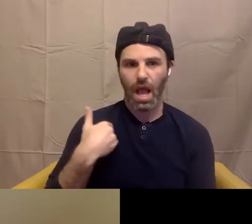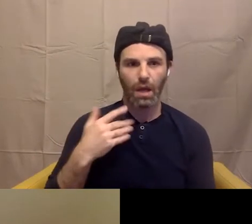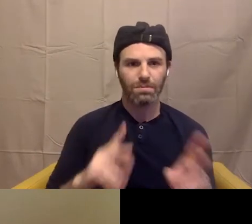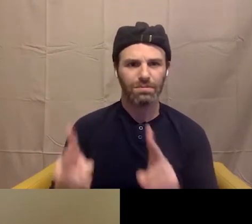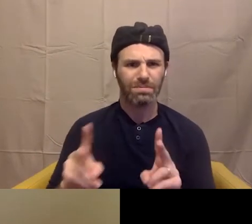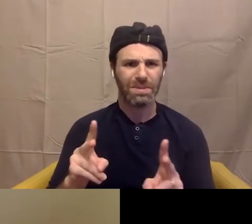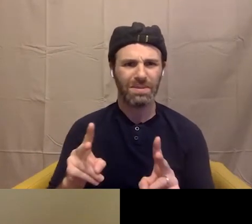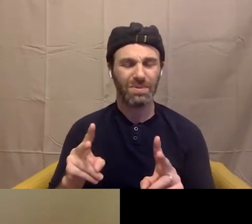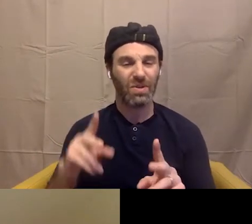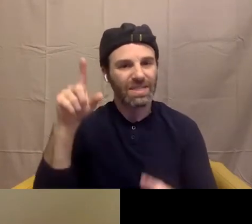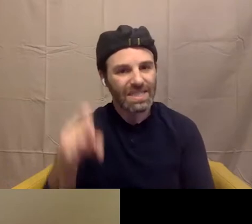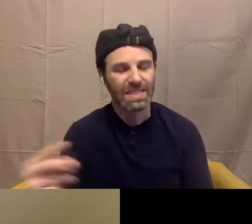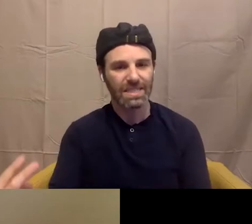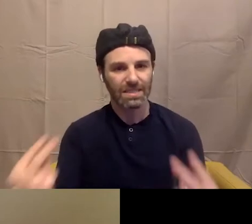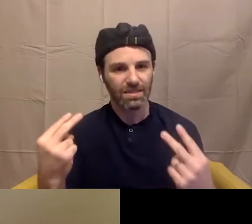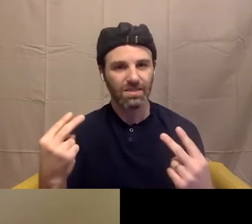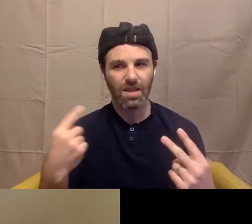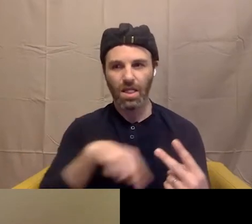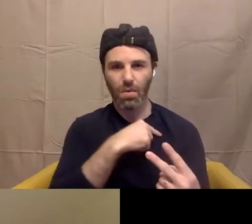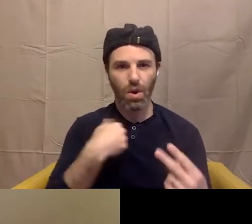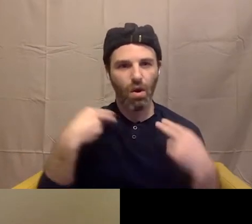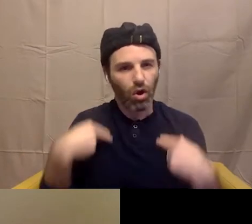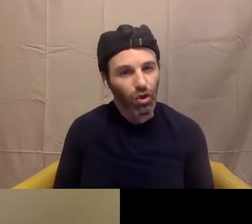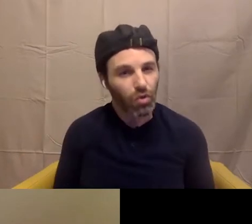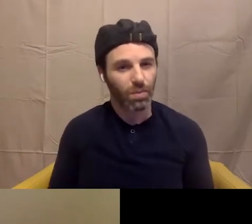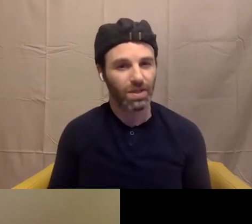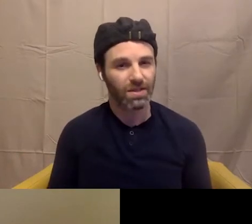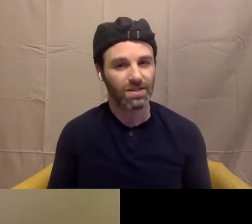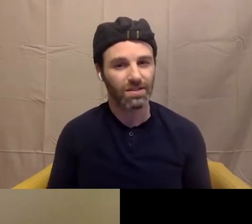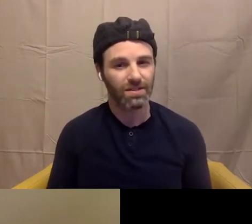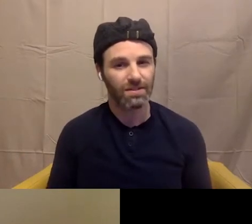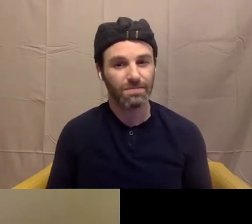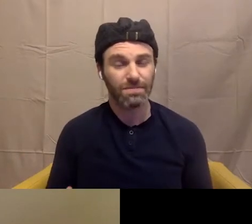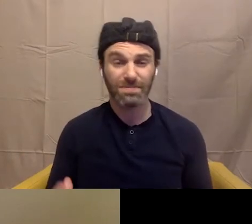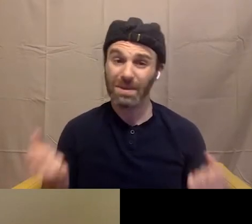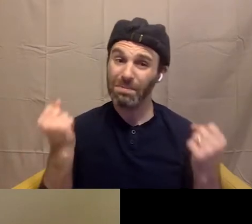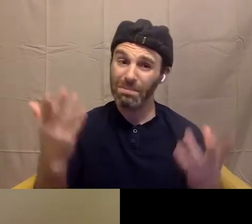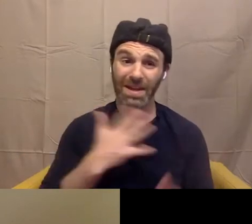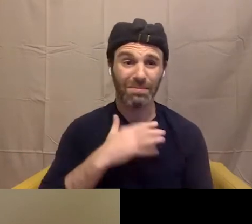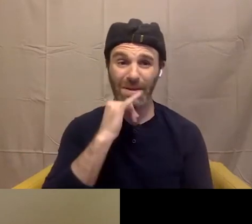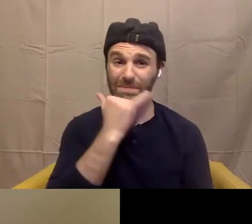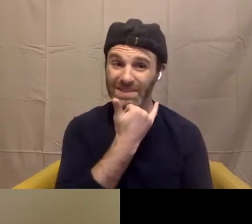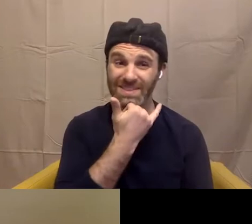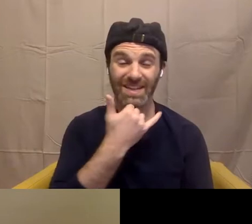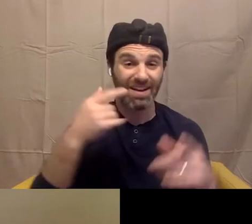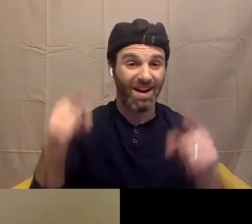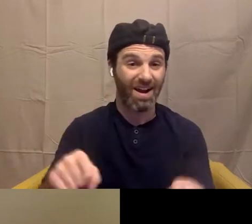us being human. And I noticed that a lot of my mess up moments come when I'm in my worries